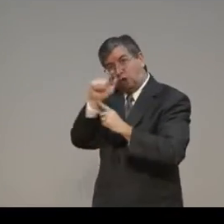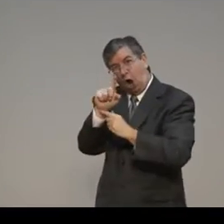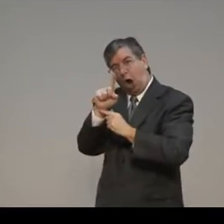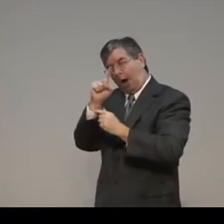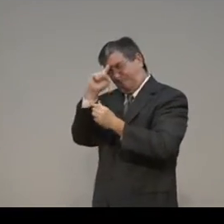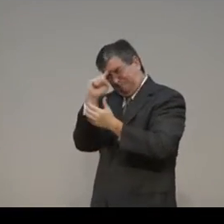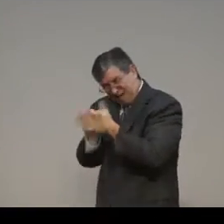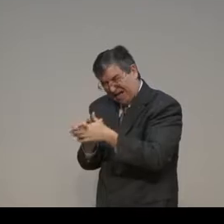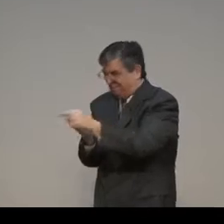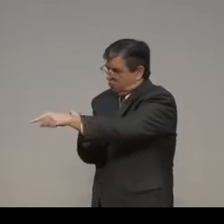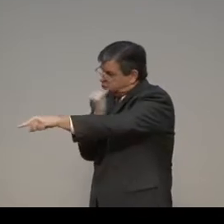that God loves him to be.